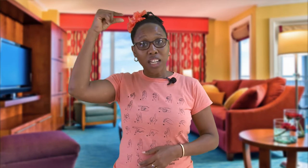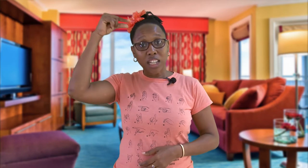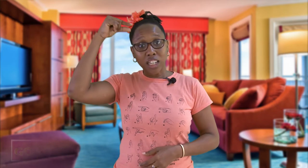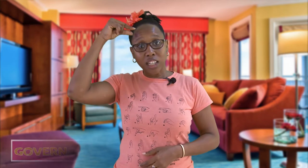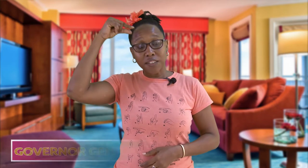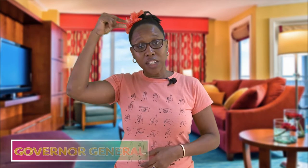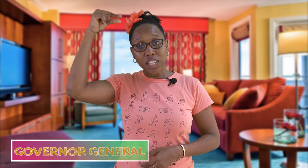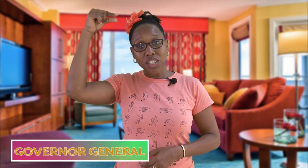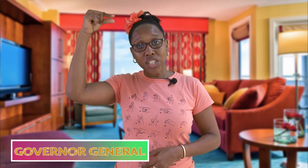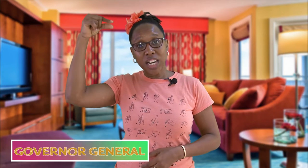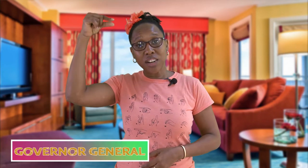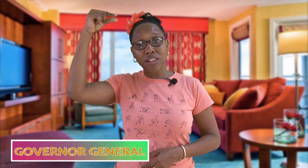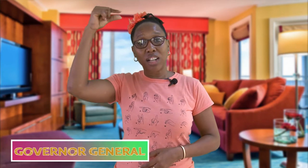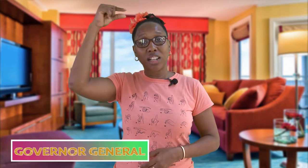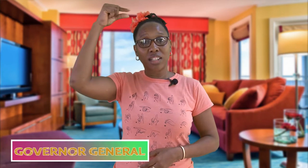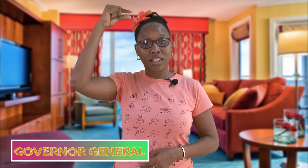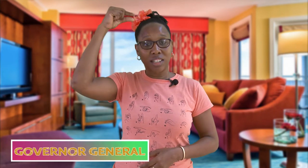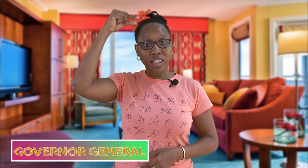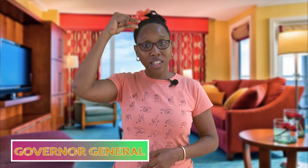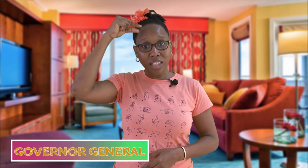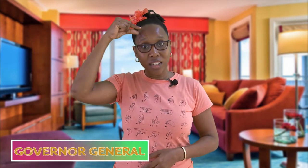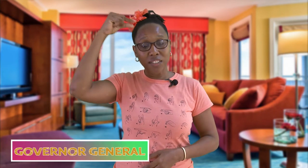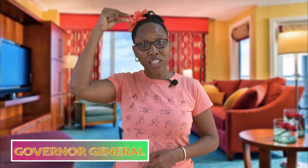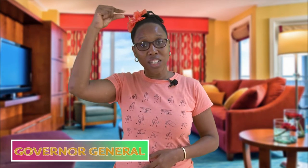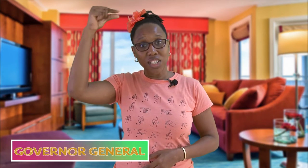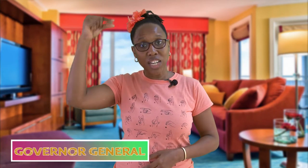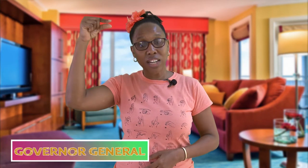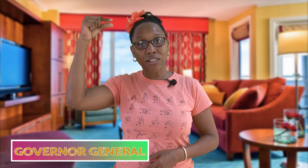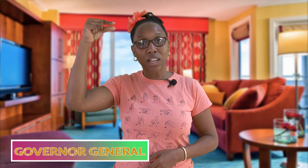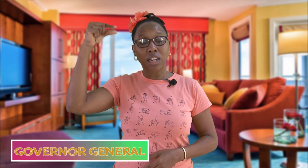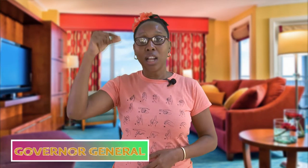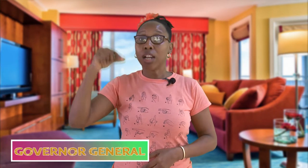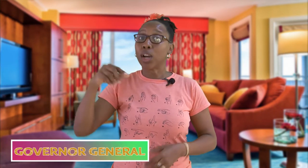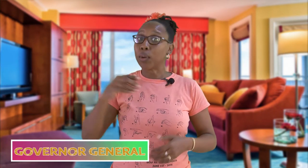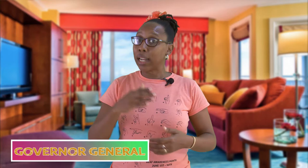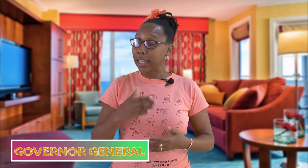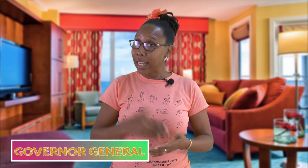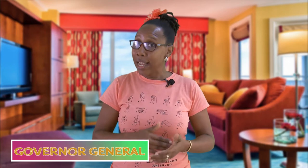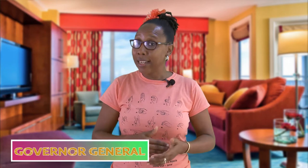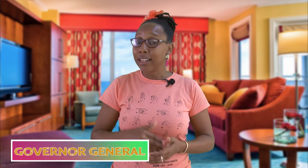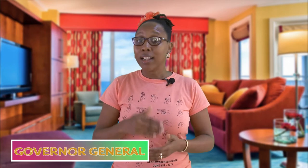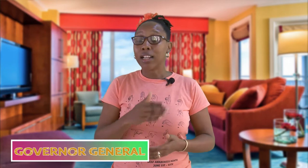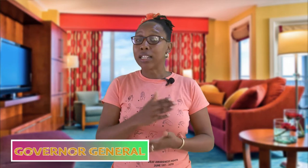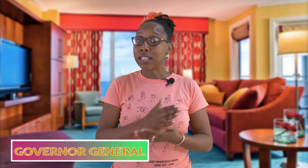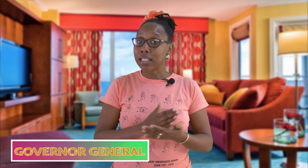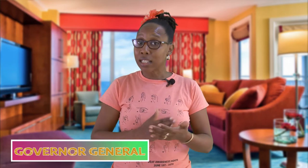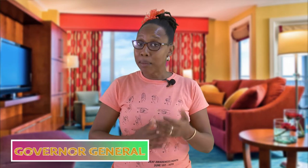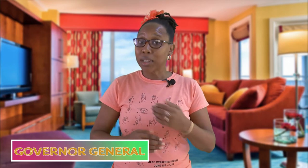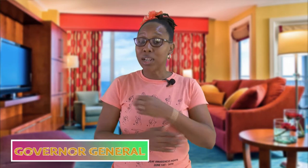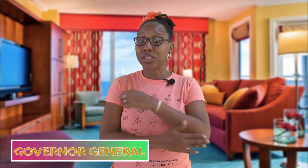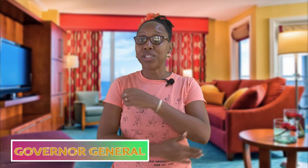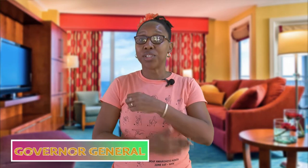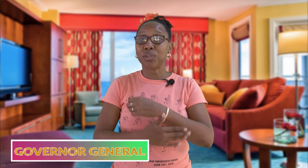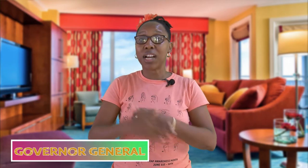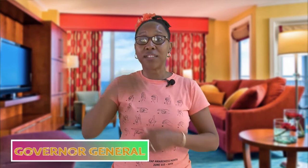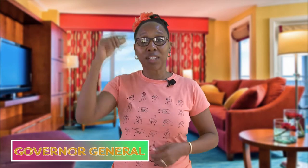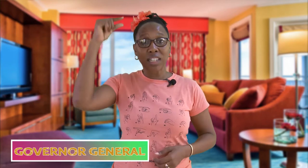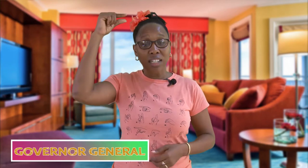governor general the governor general now again in some countries you have a